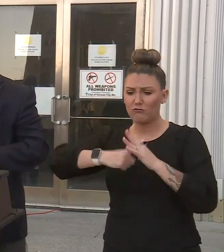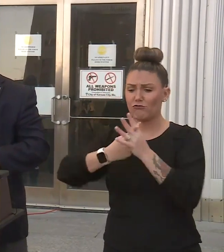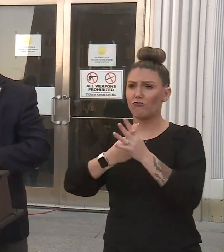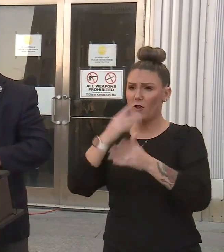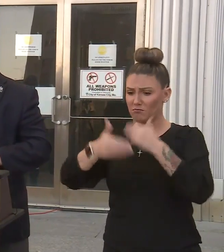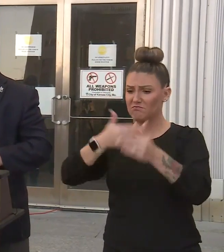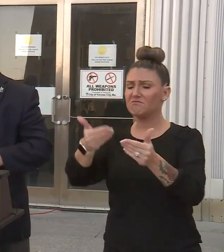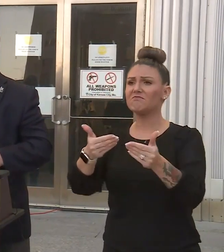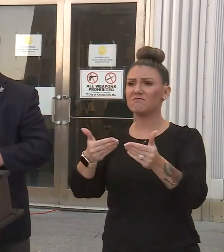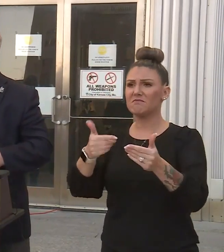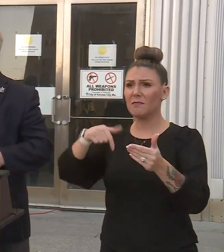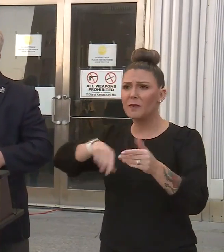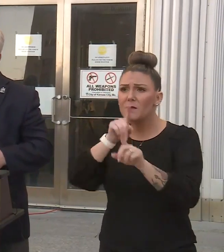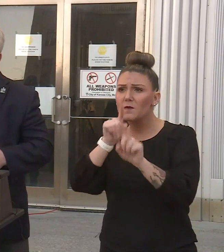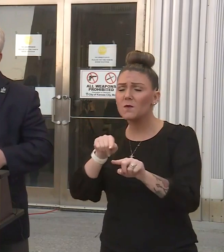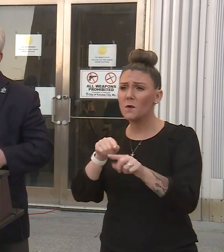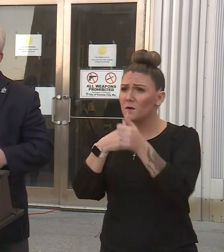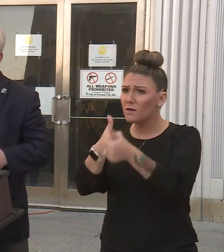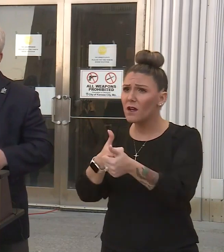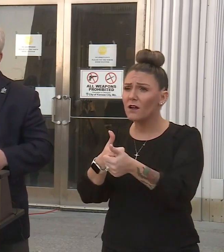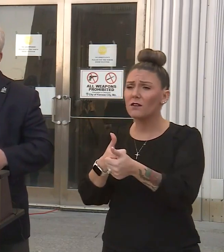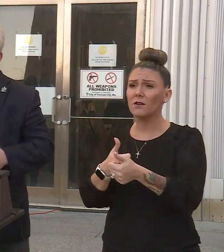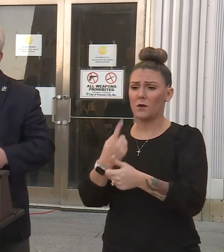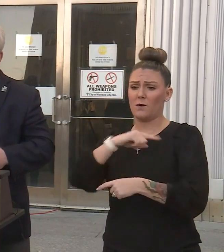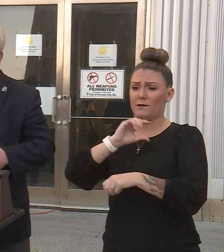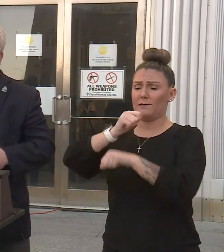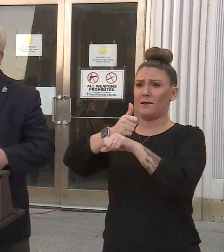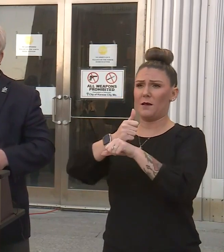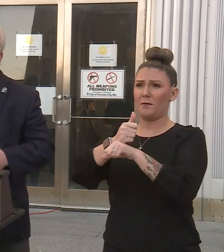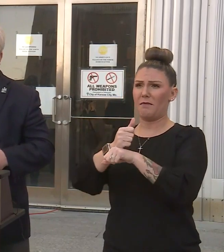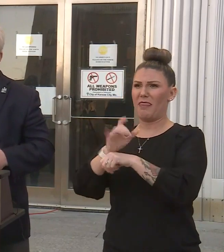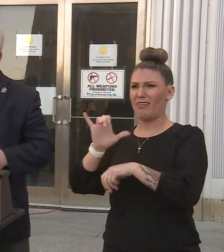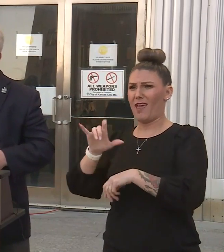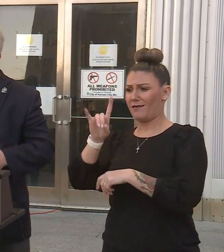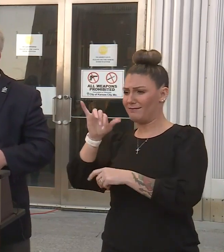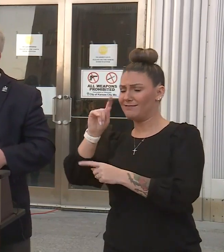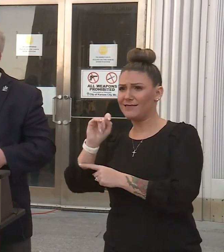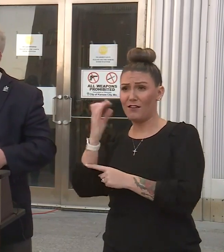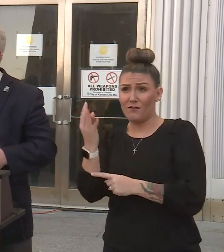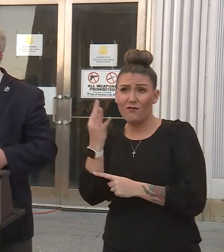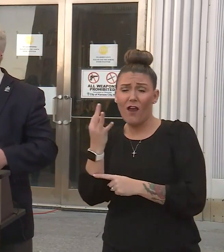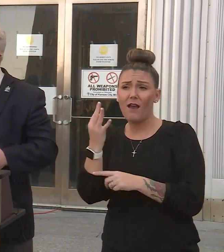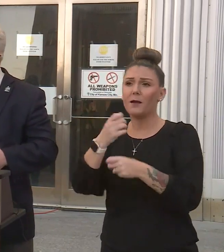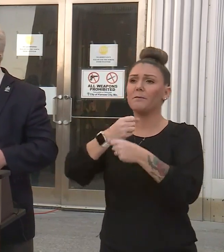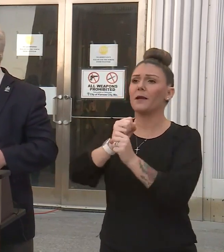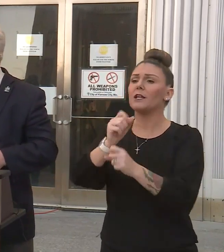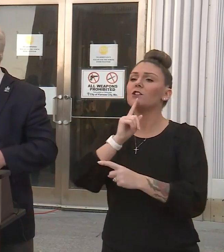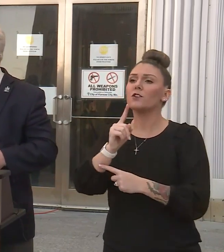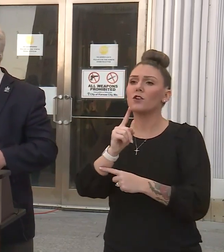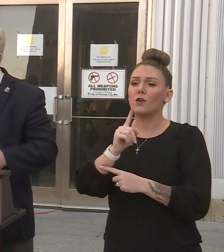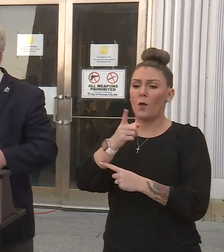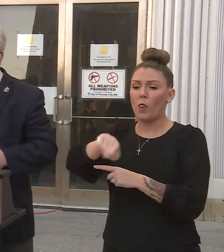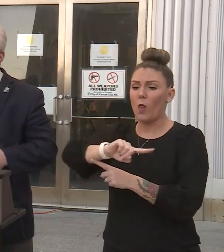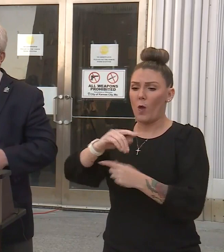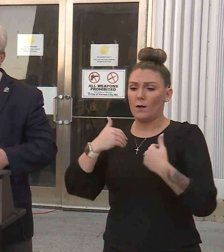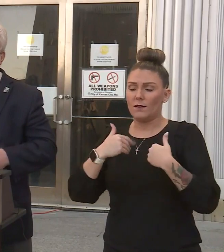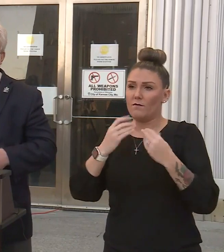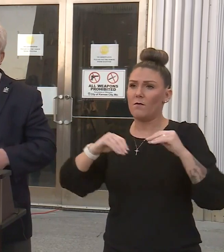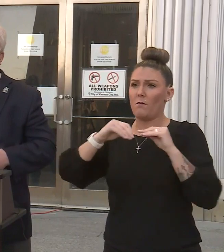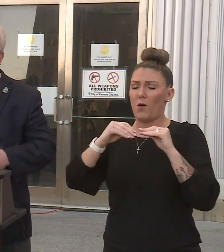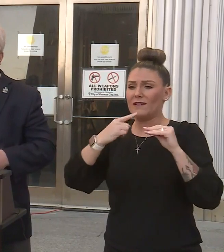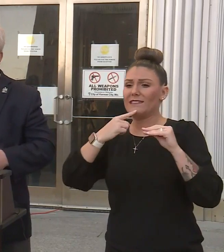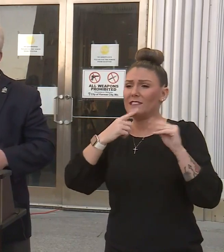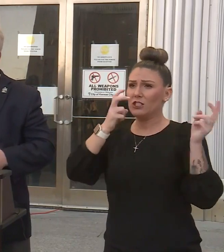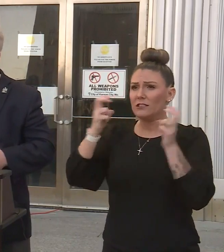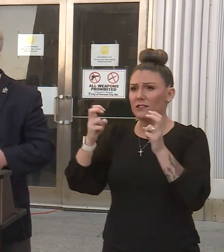along this line. We set that date for Friday to make sure that those that had more serious